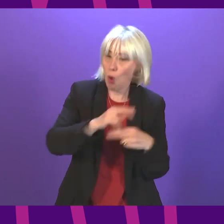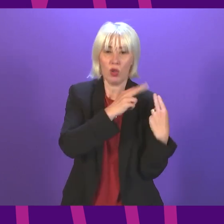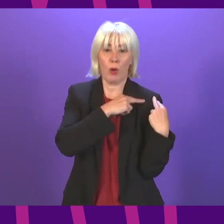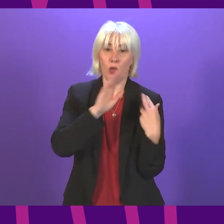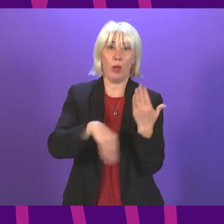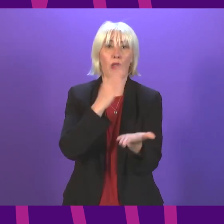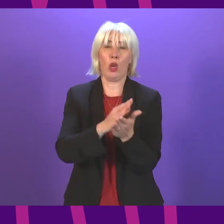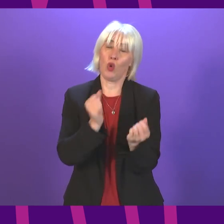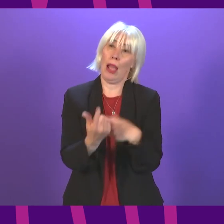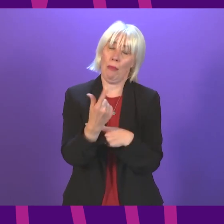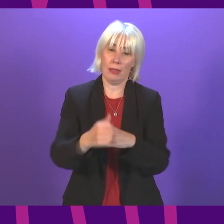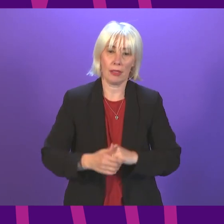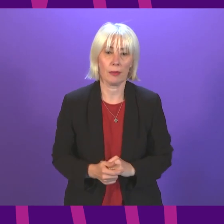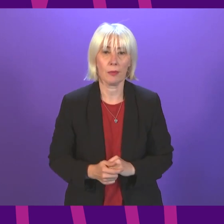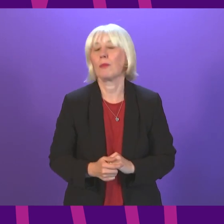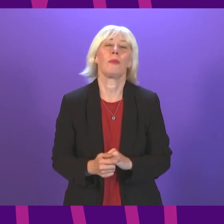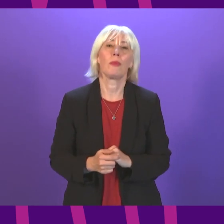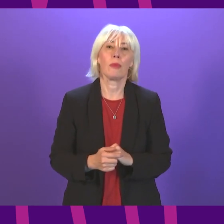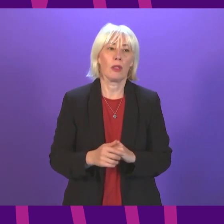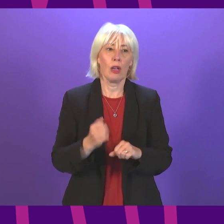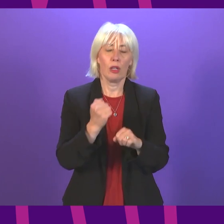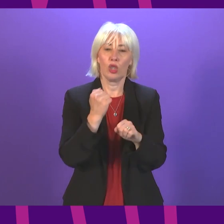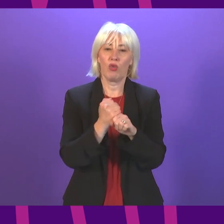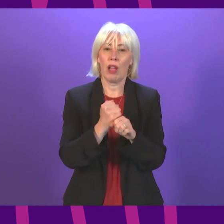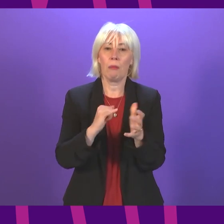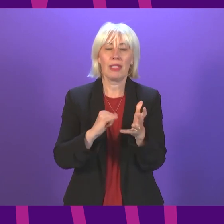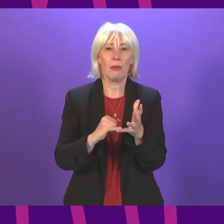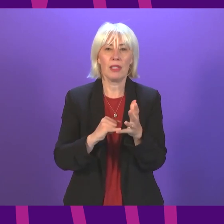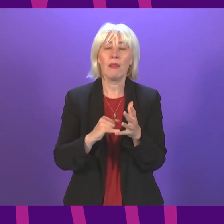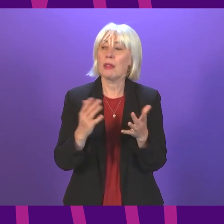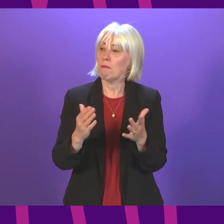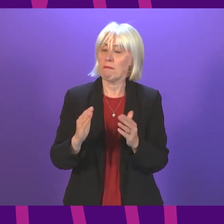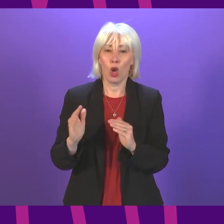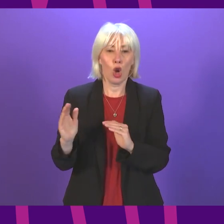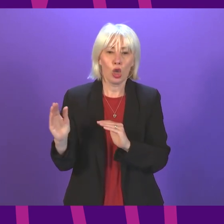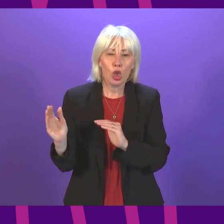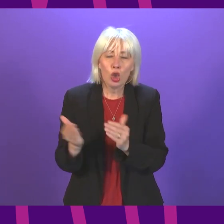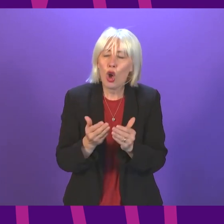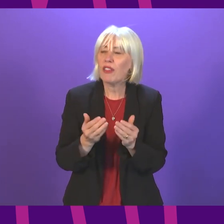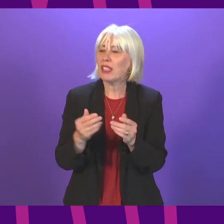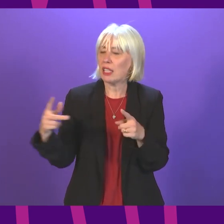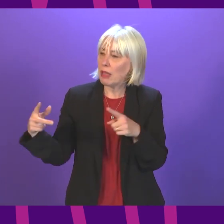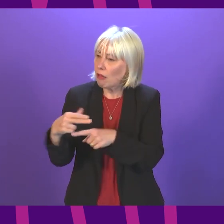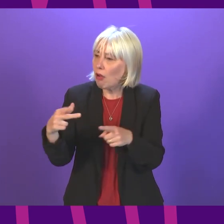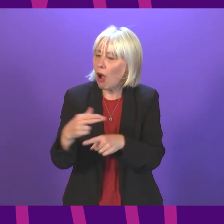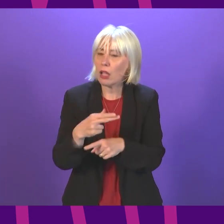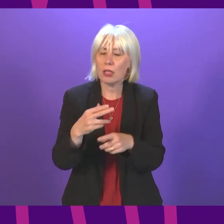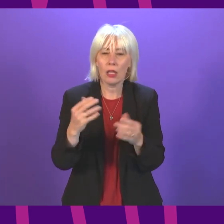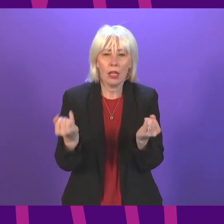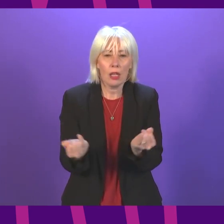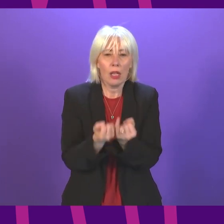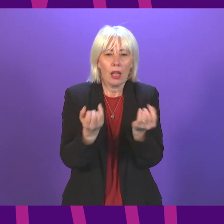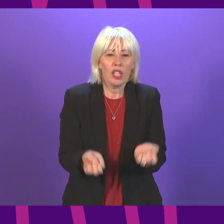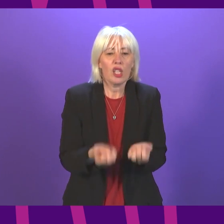Graeme Simpson. Simpson. Thank you, Presiding officer. Cuts to services, a dispute which has now passed 130